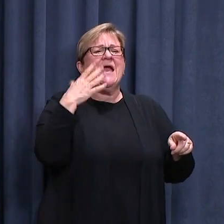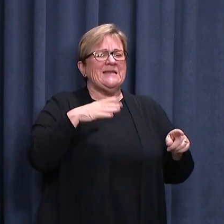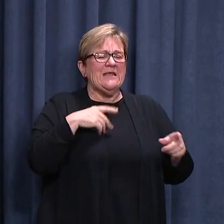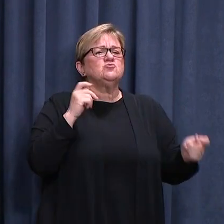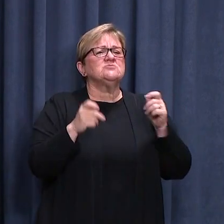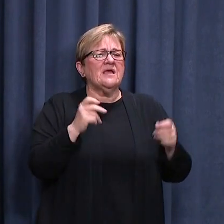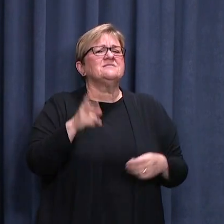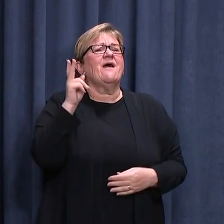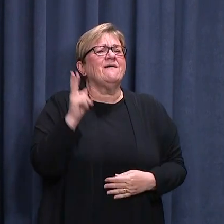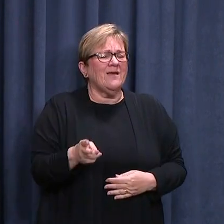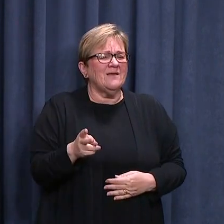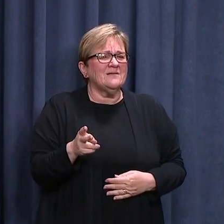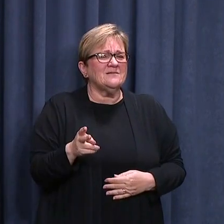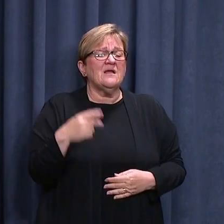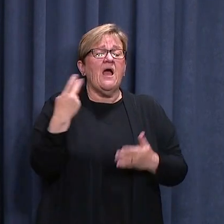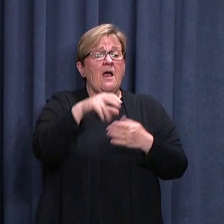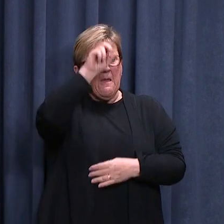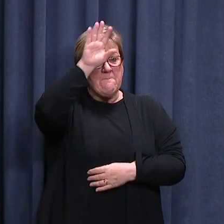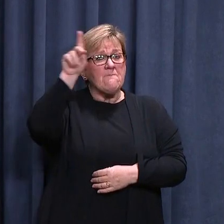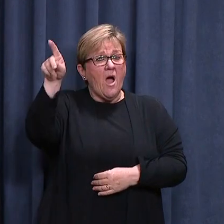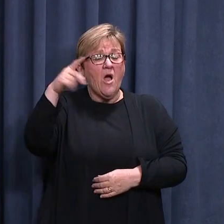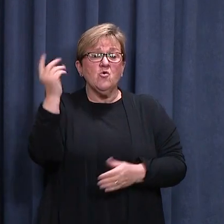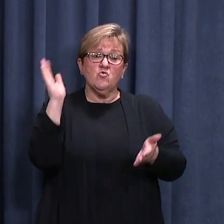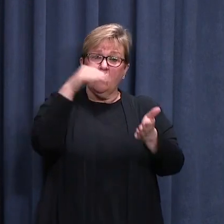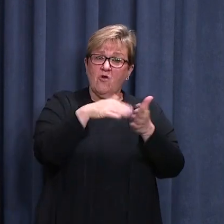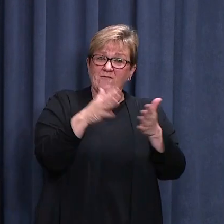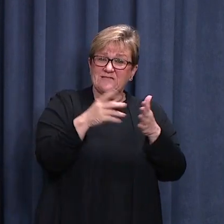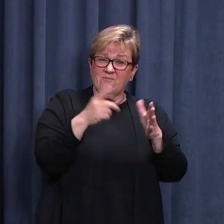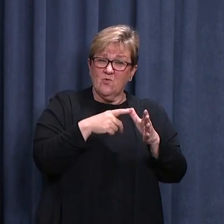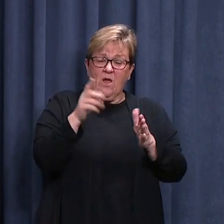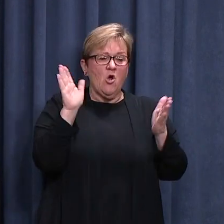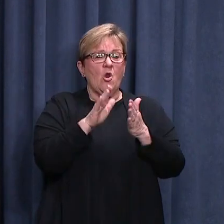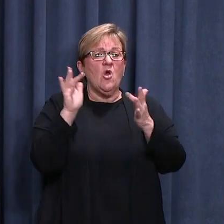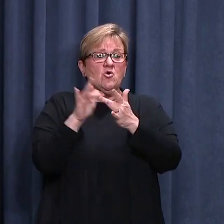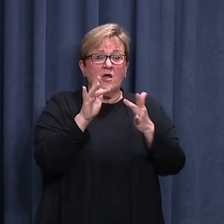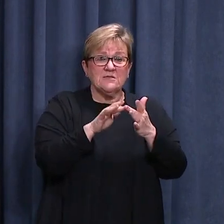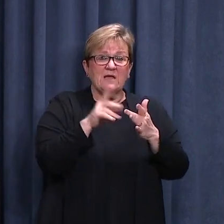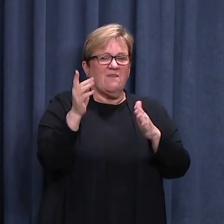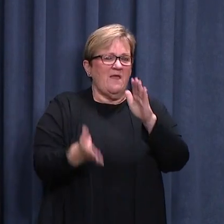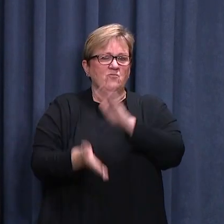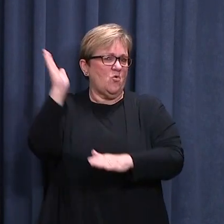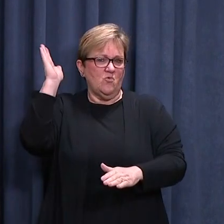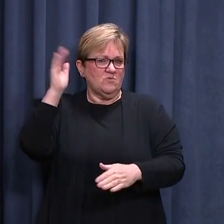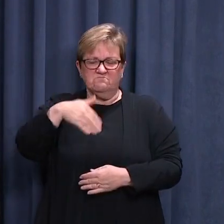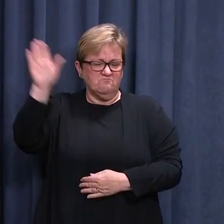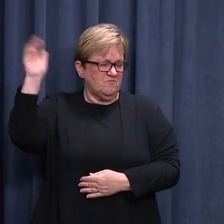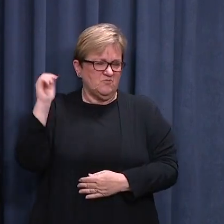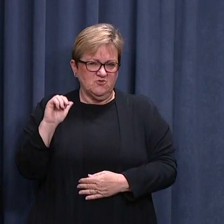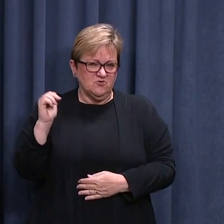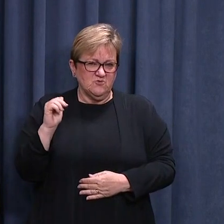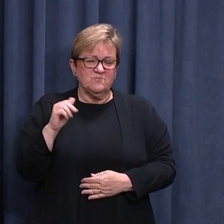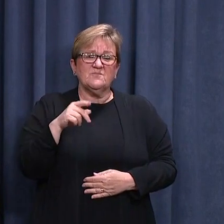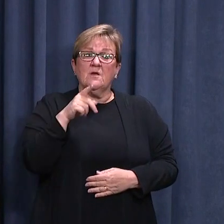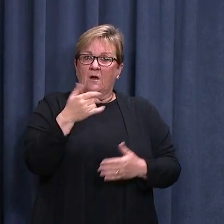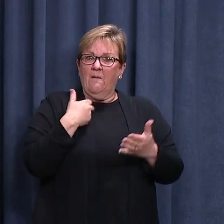tested again. All other mine workers who did arrive in WA as close contacts have now left the state. These